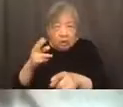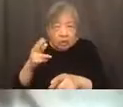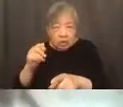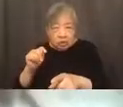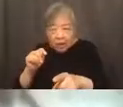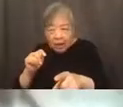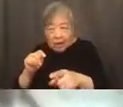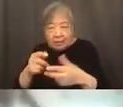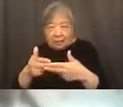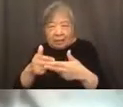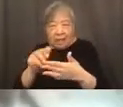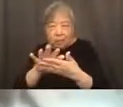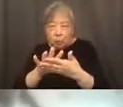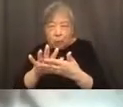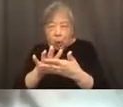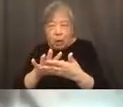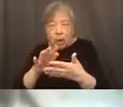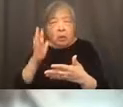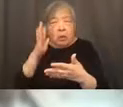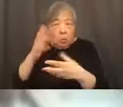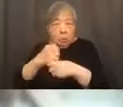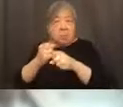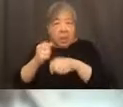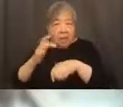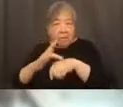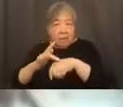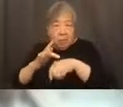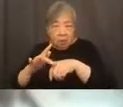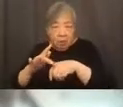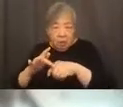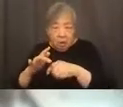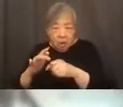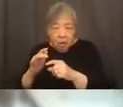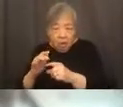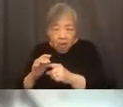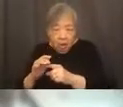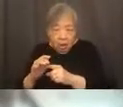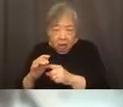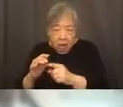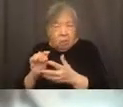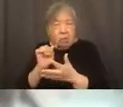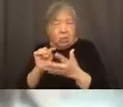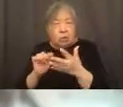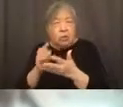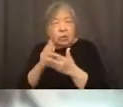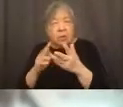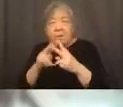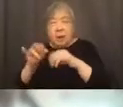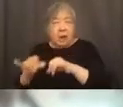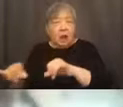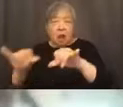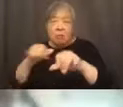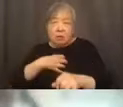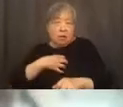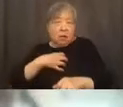think they're, they will be made available for those of you who might not be able to see it. Those are some of the common allegations we see